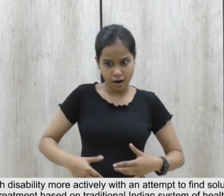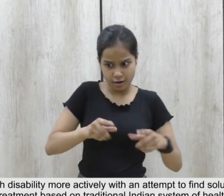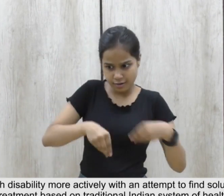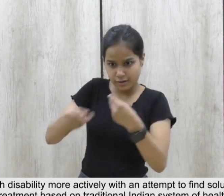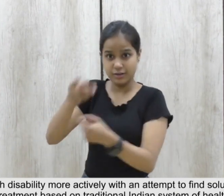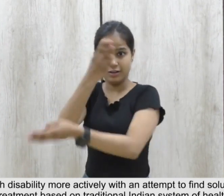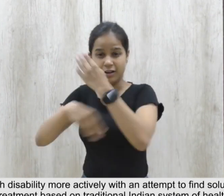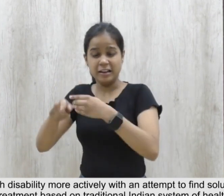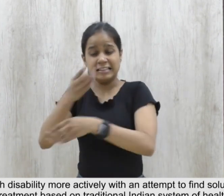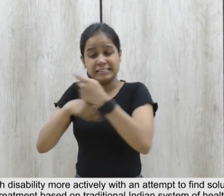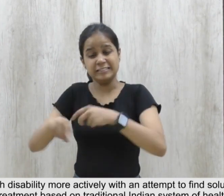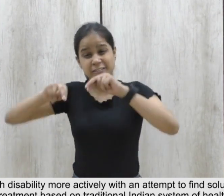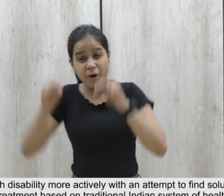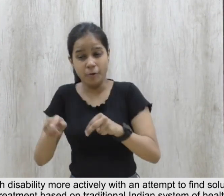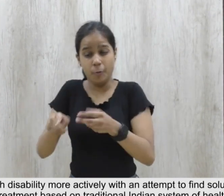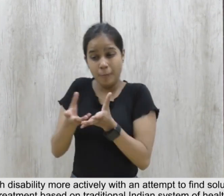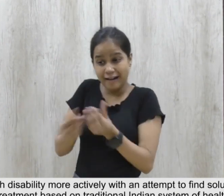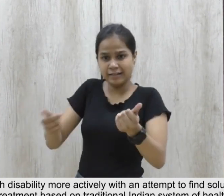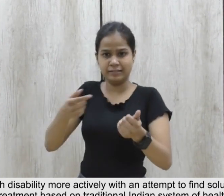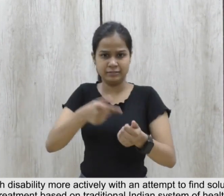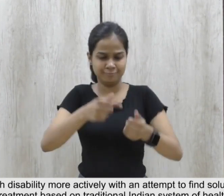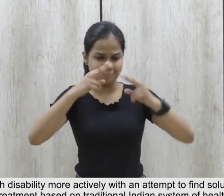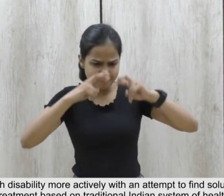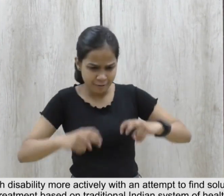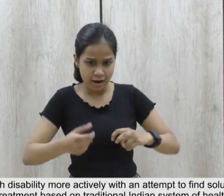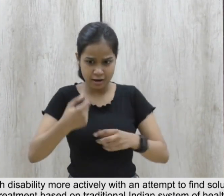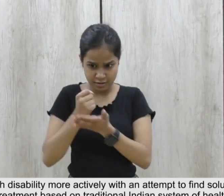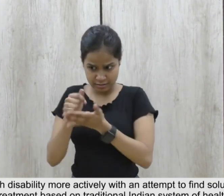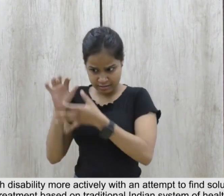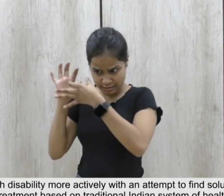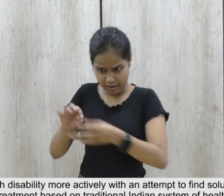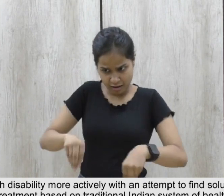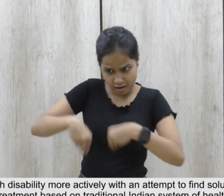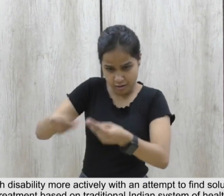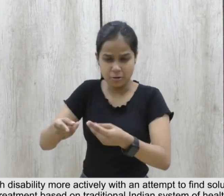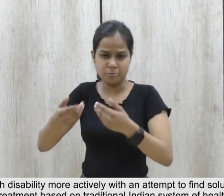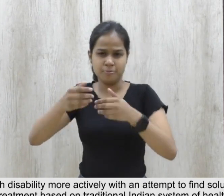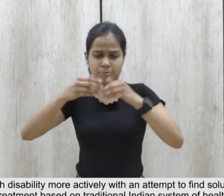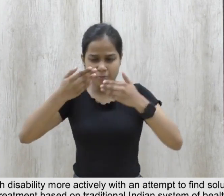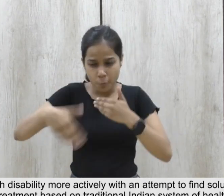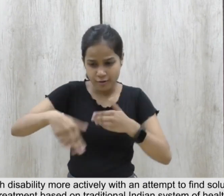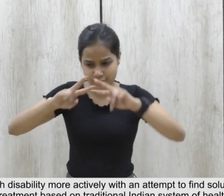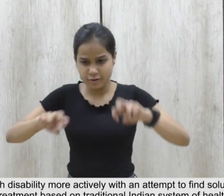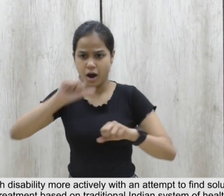find solutions for disability care and treatment based on traditional Indian system of health care.